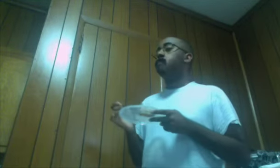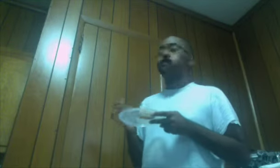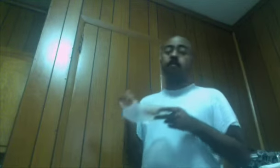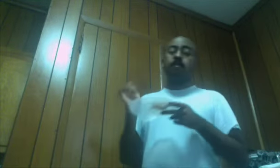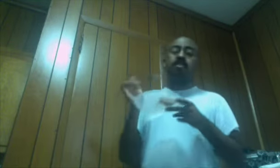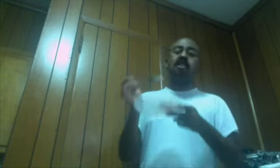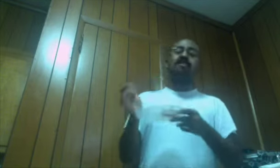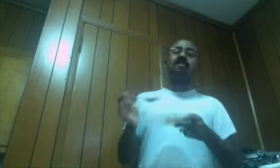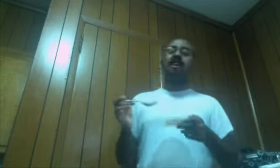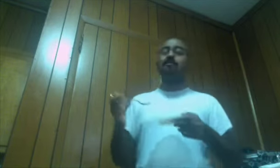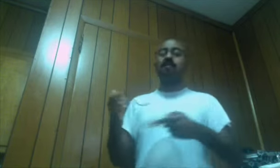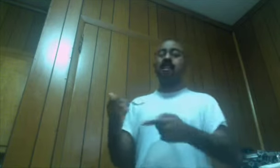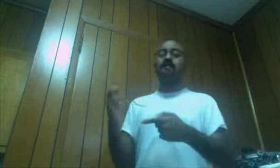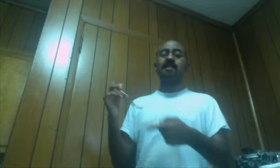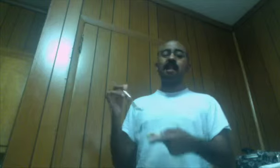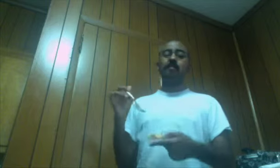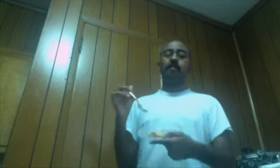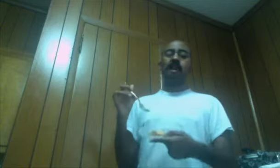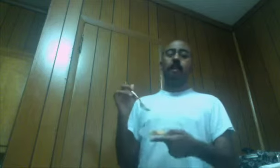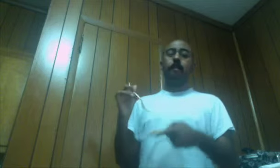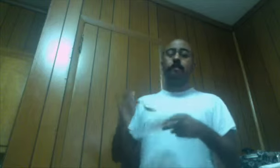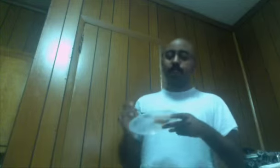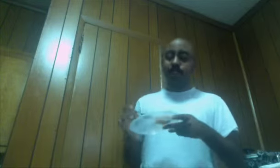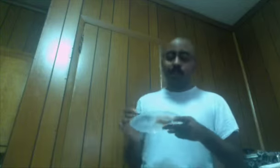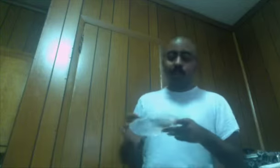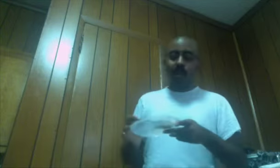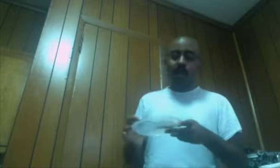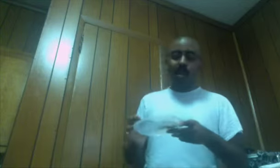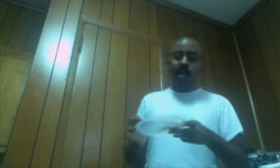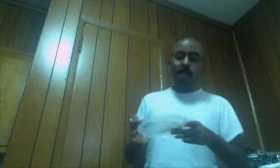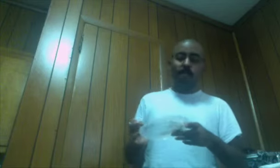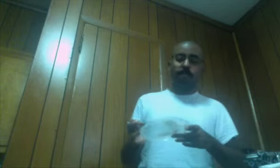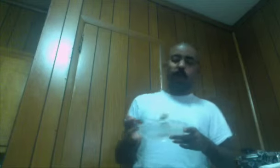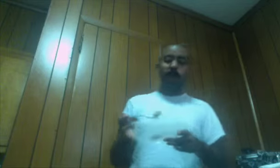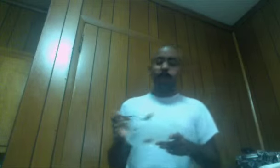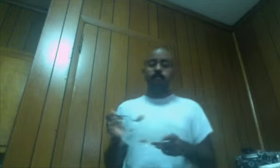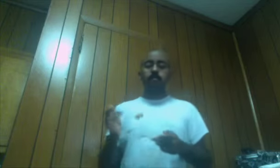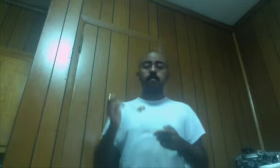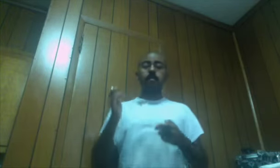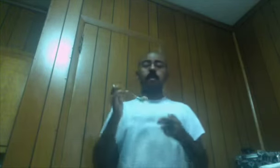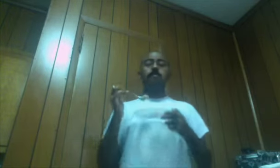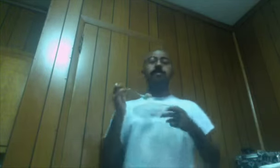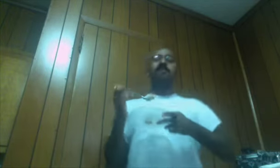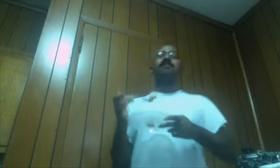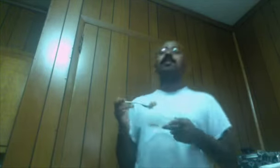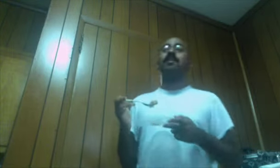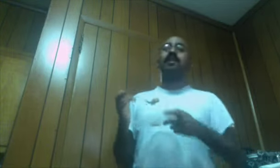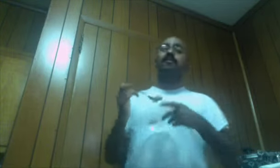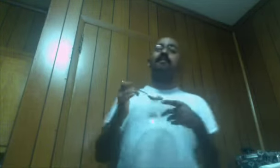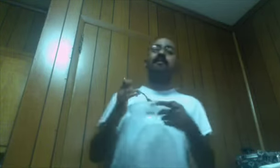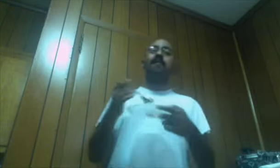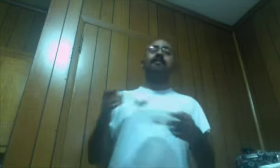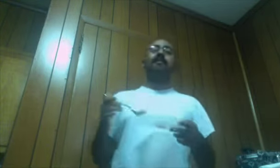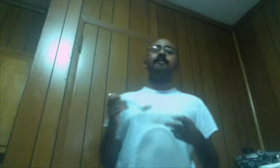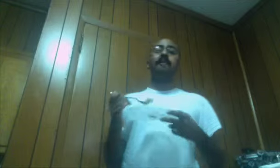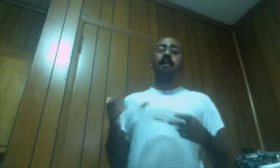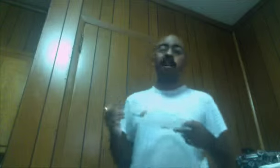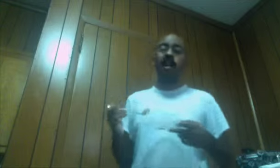I'm sorry to say I'm sorry I'm eating apple pie Um I'm sorry to say that It's never gonna fucking happen